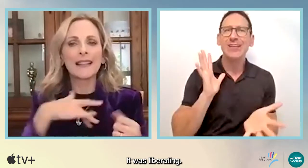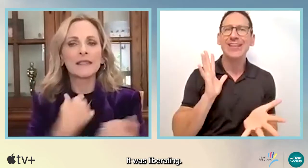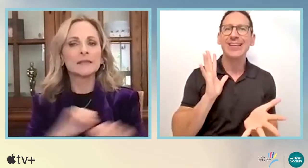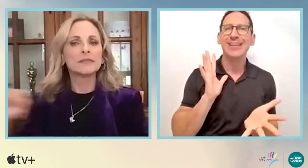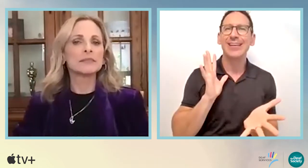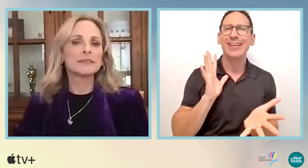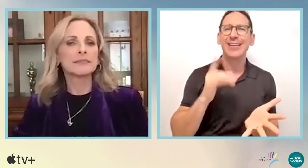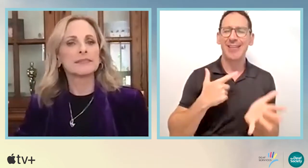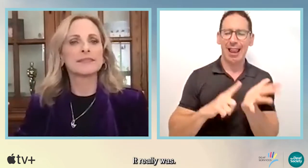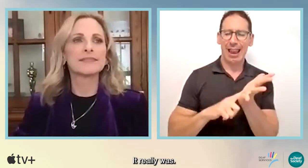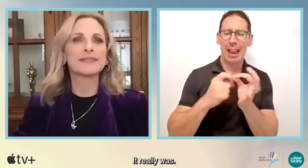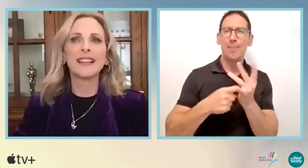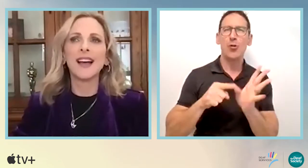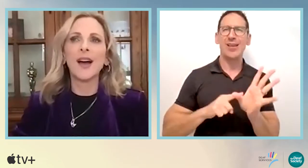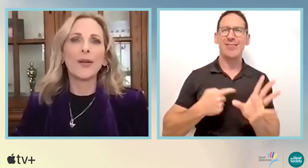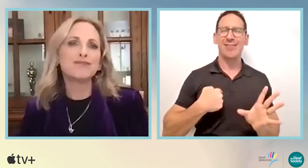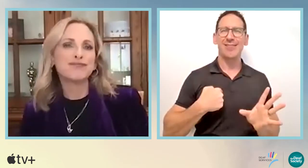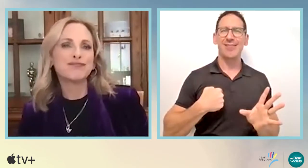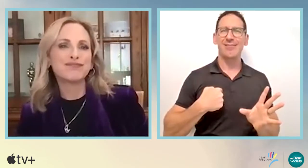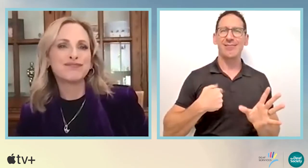liberating. It really was.